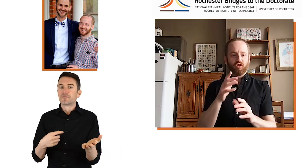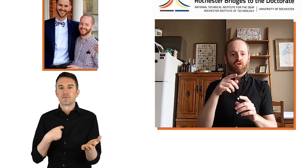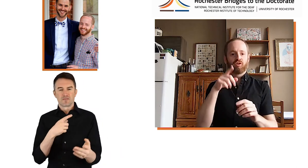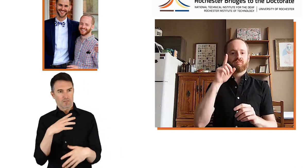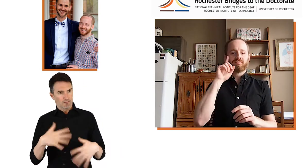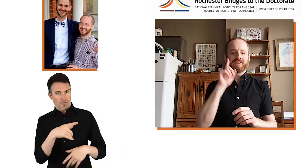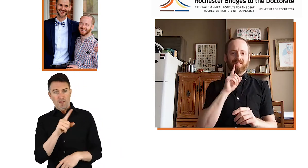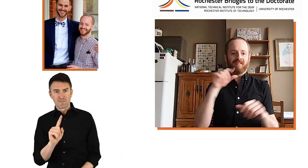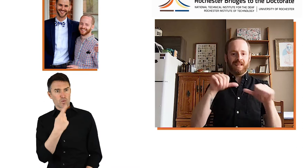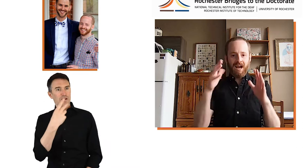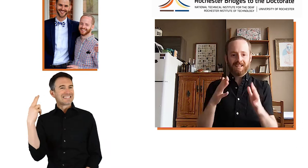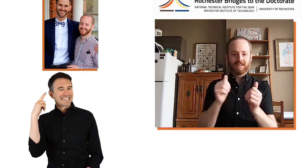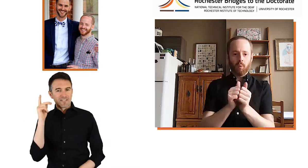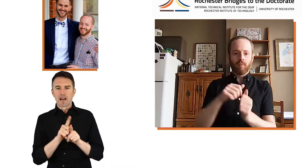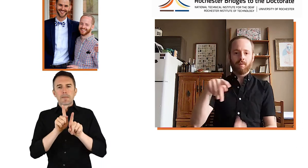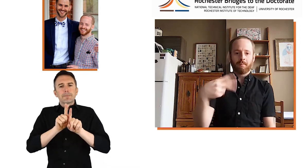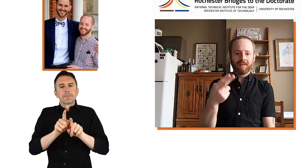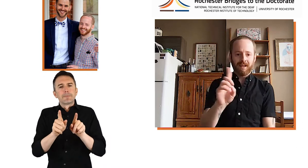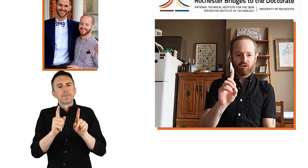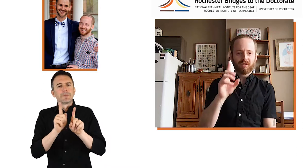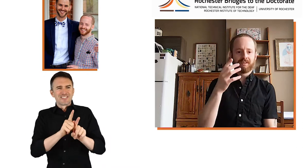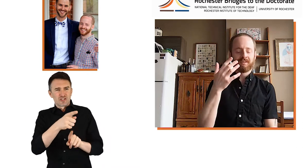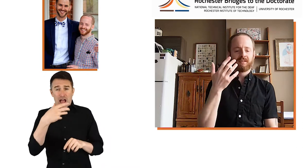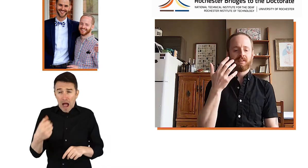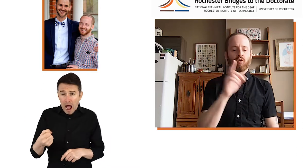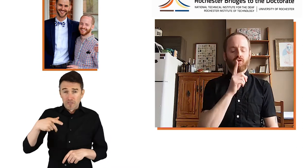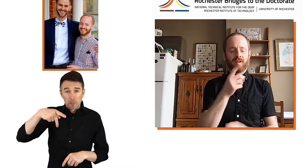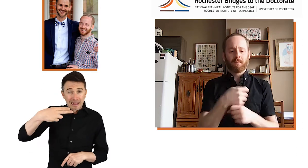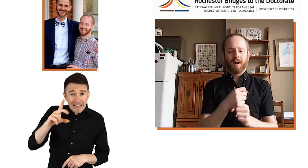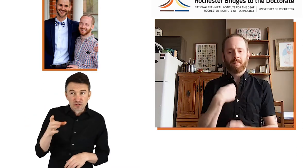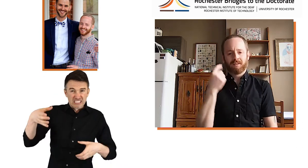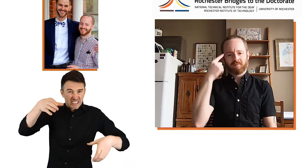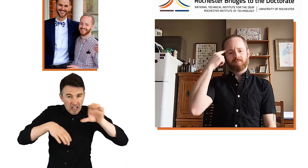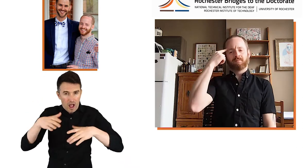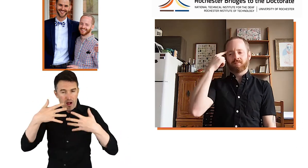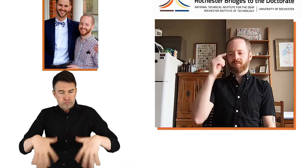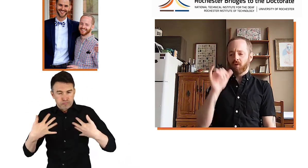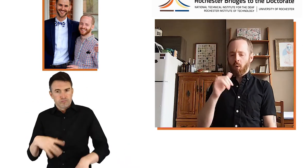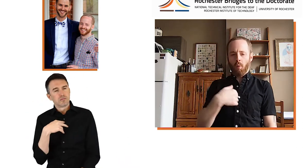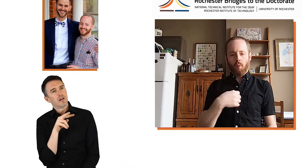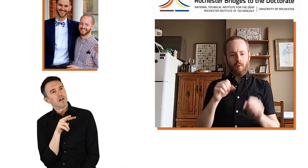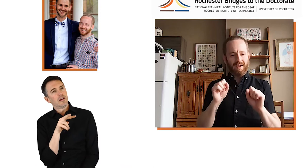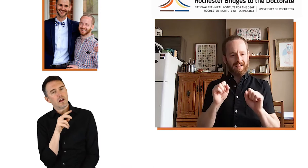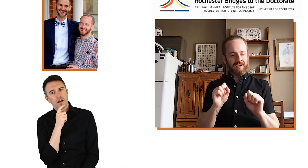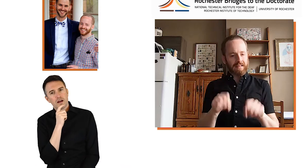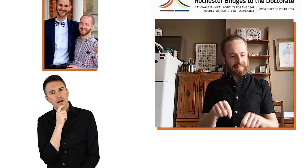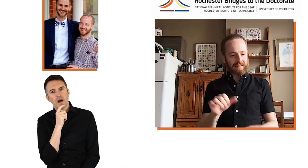And he was the first deaf mentor, the first deaf scientist with a PhD that I worked with.